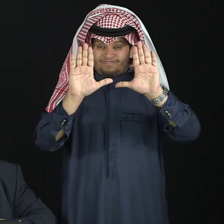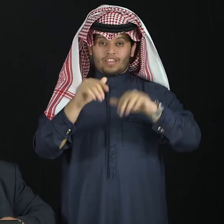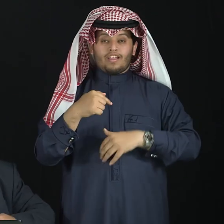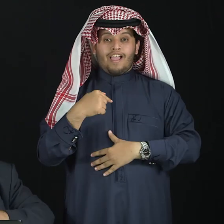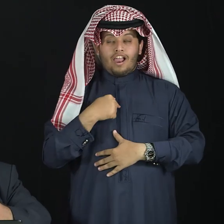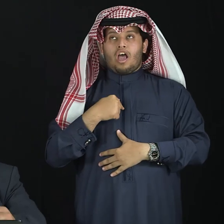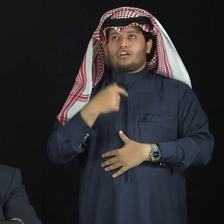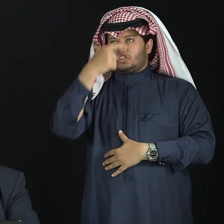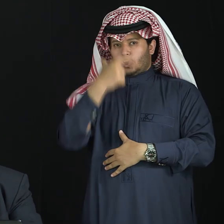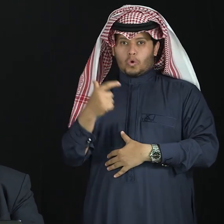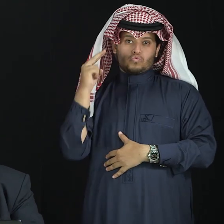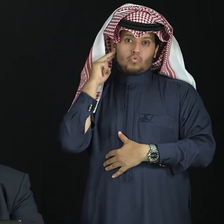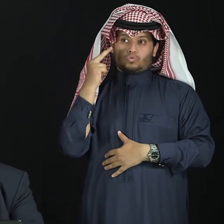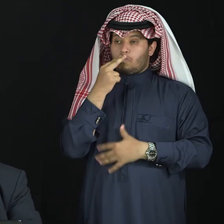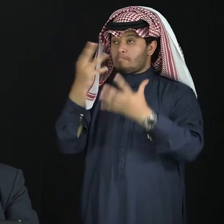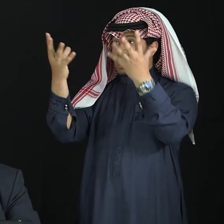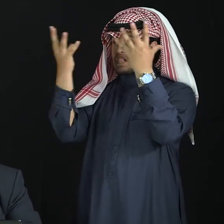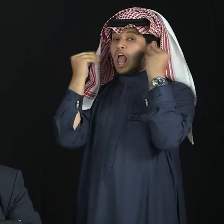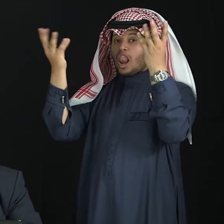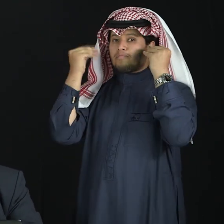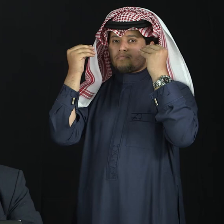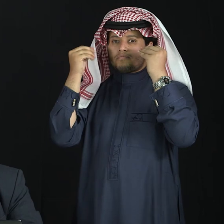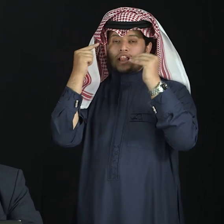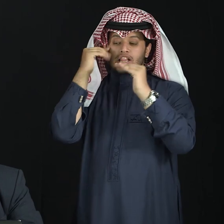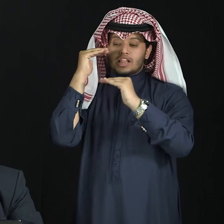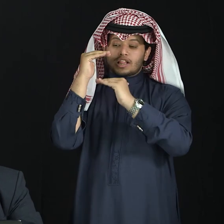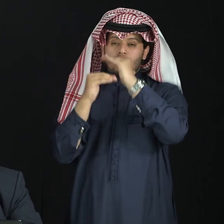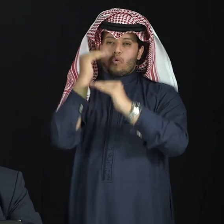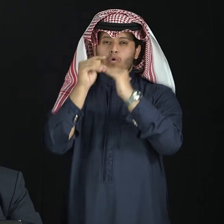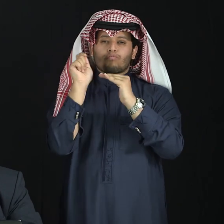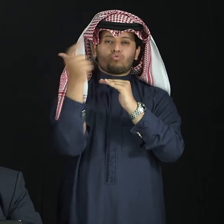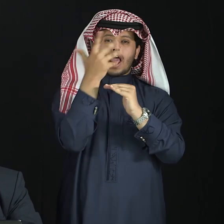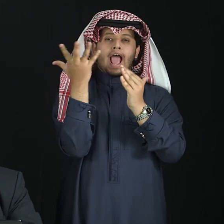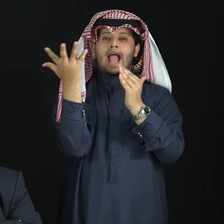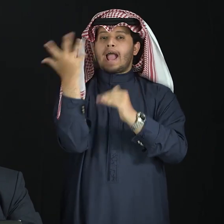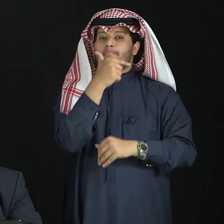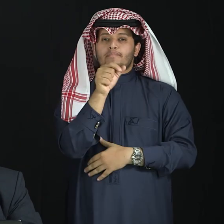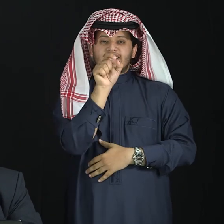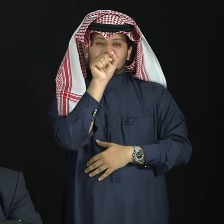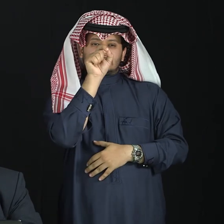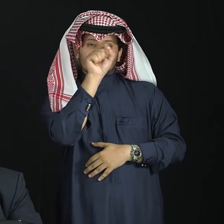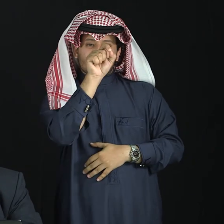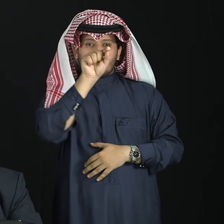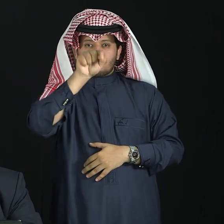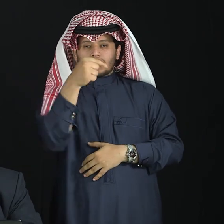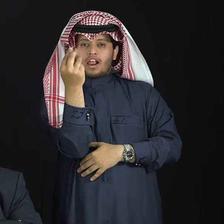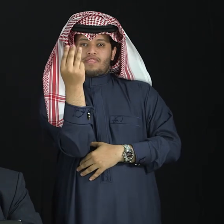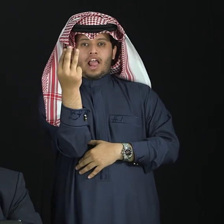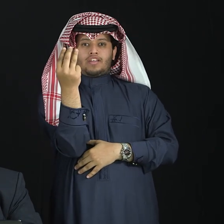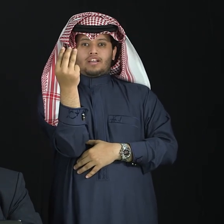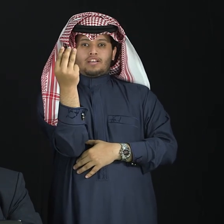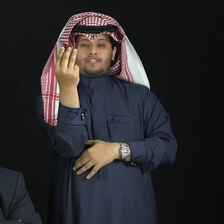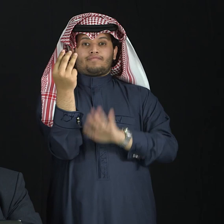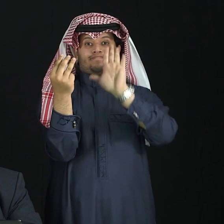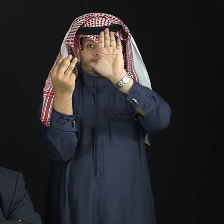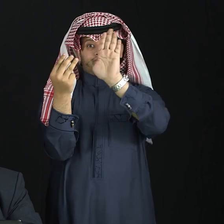Deaf students increase their reading level, their 0.3 grade level per year